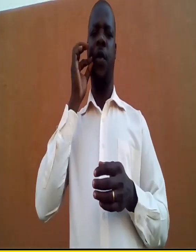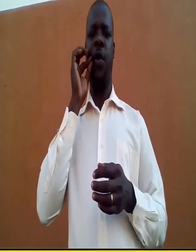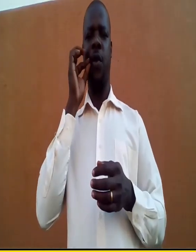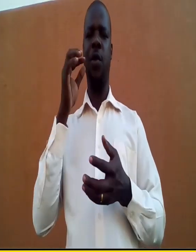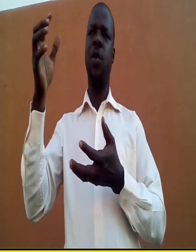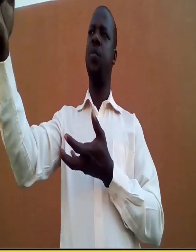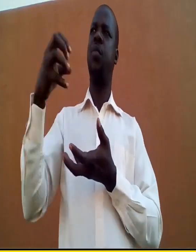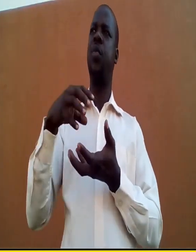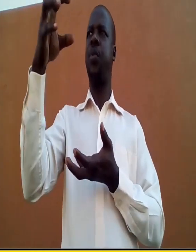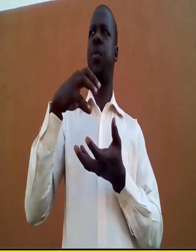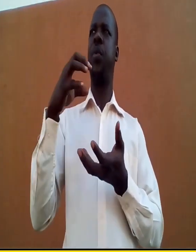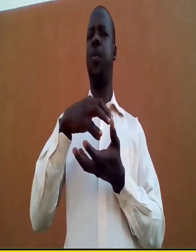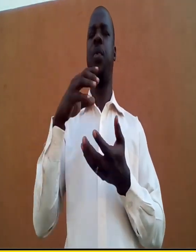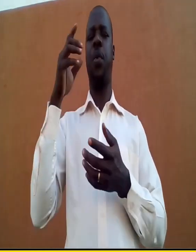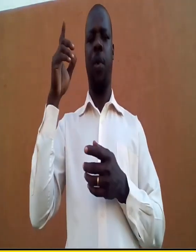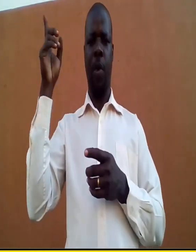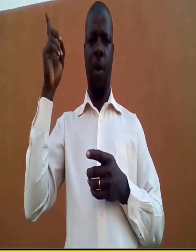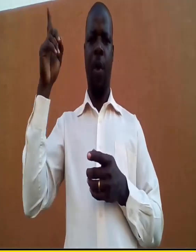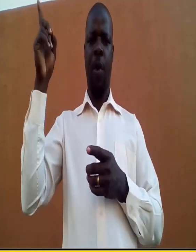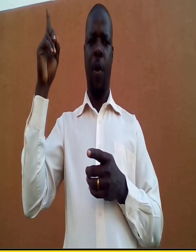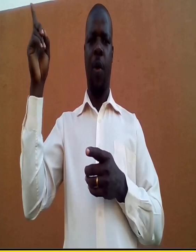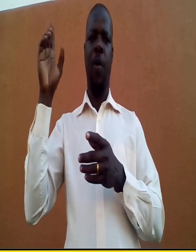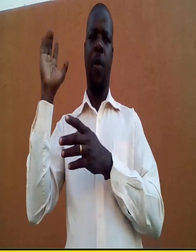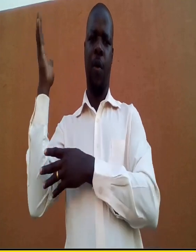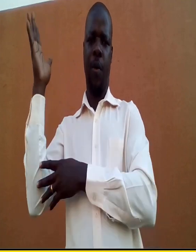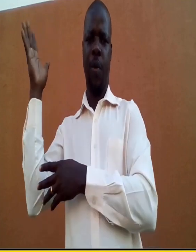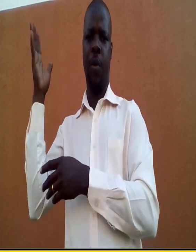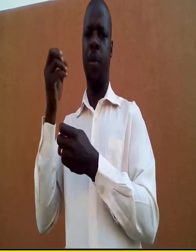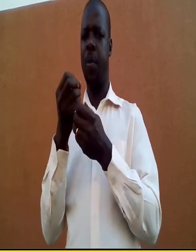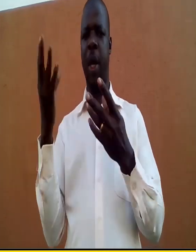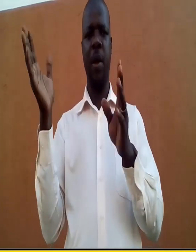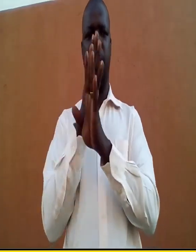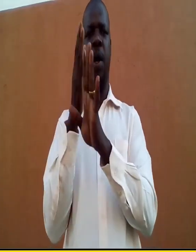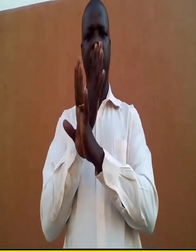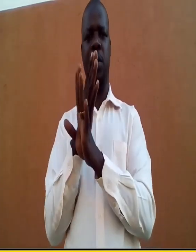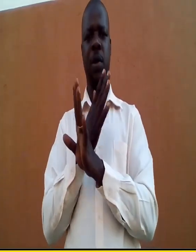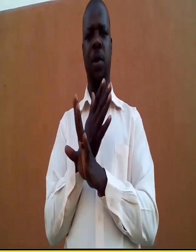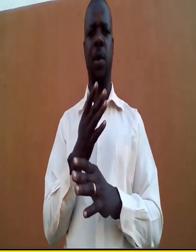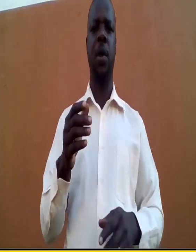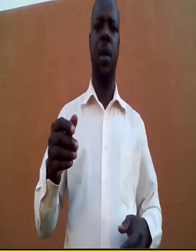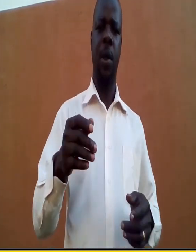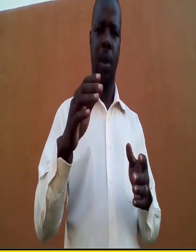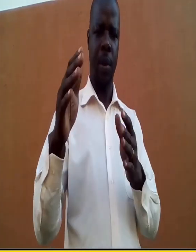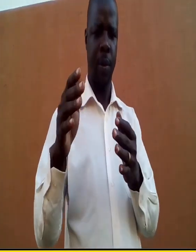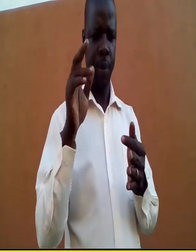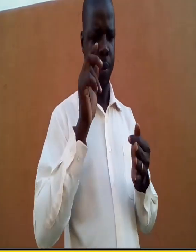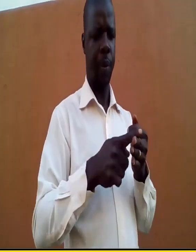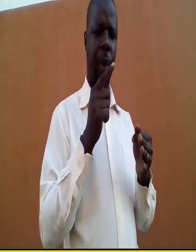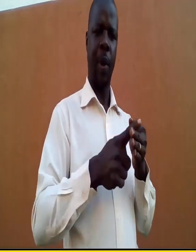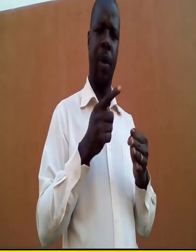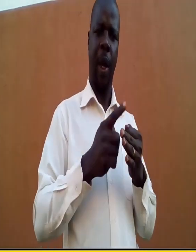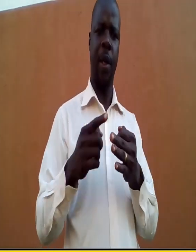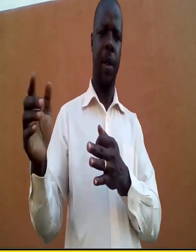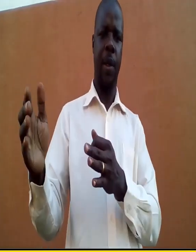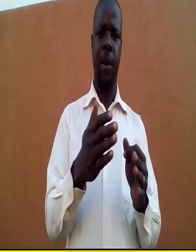fruits there in the bush, the forest.